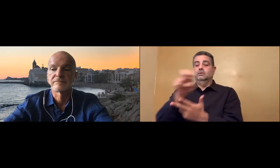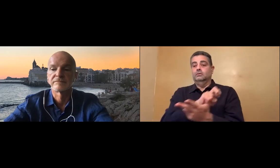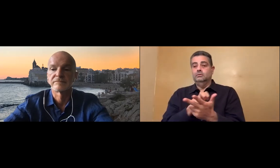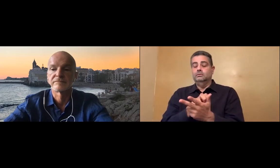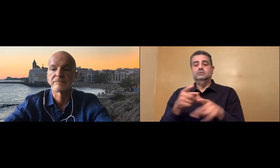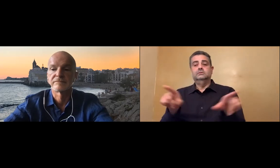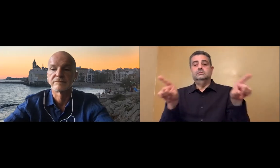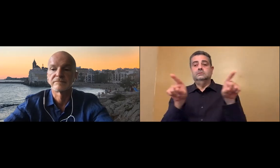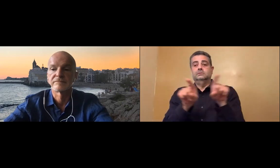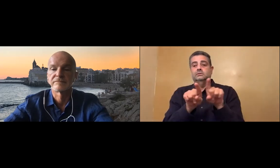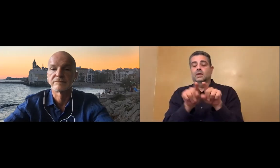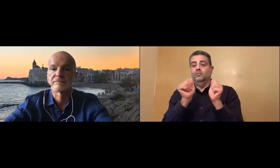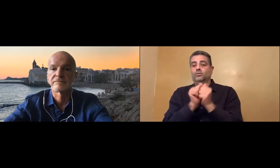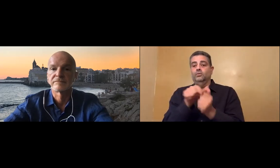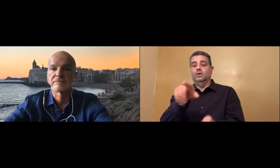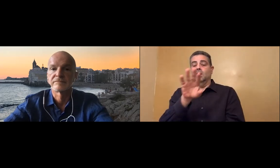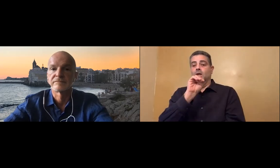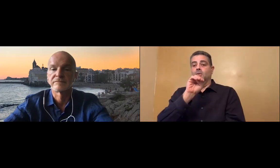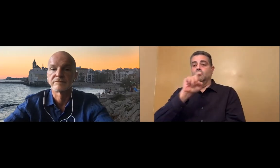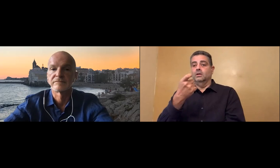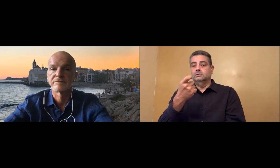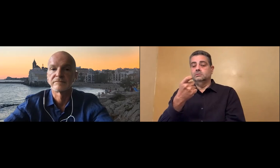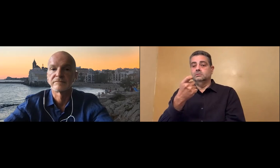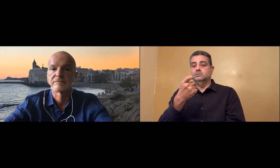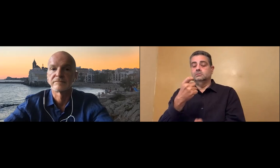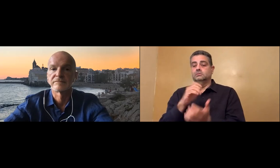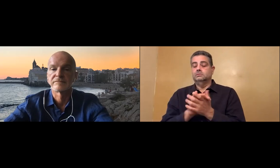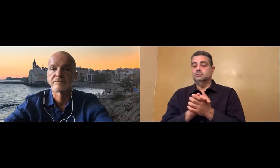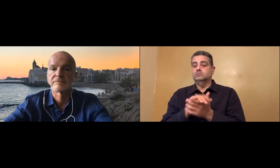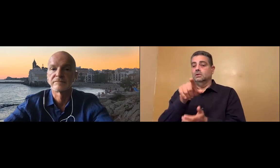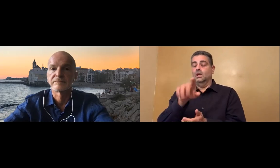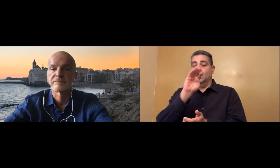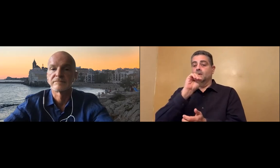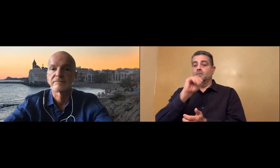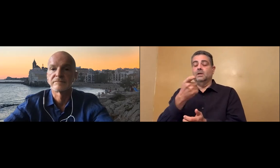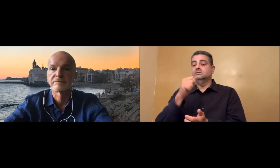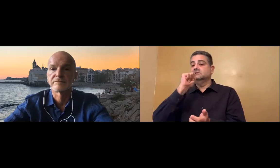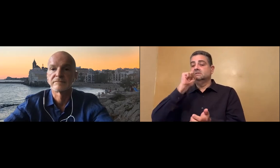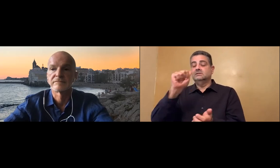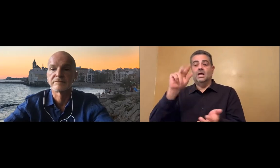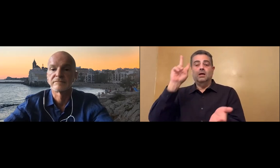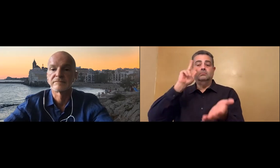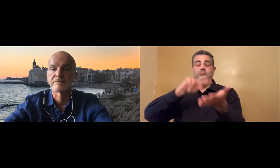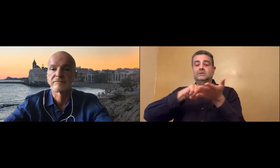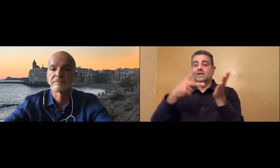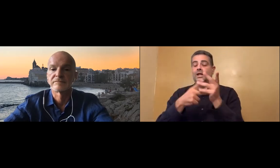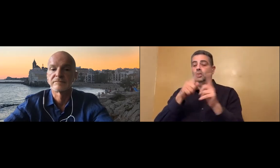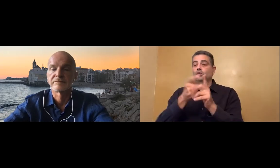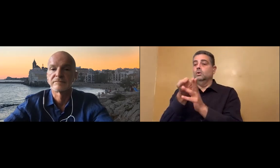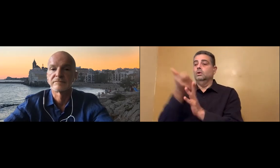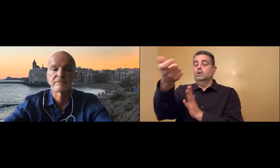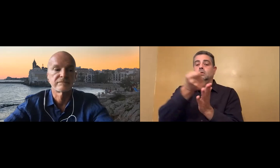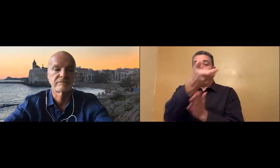member. You move amongst all of those seamlessly. The same is true with us.